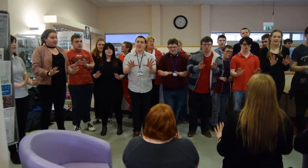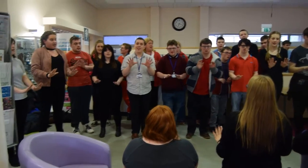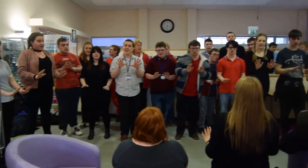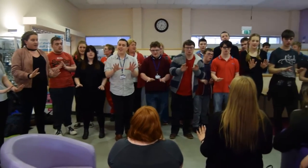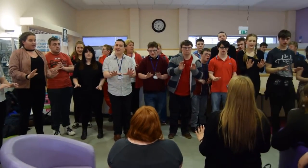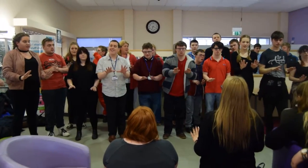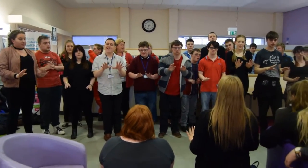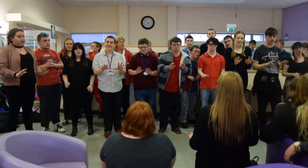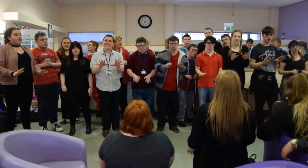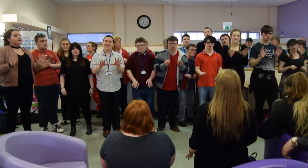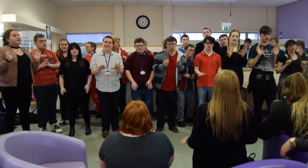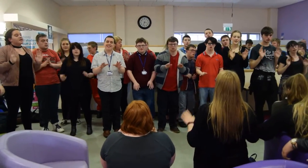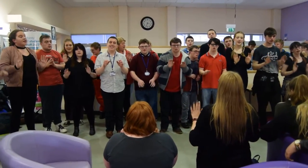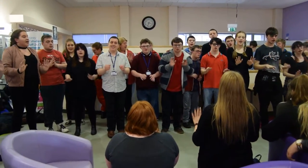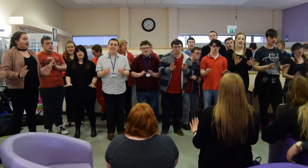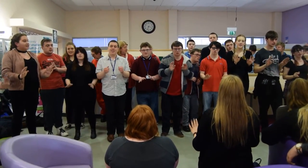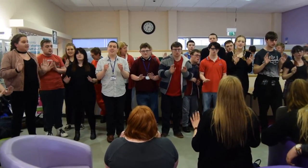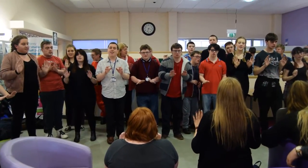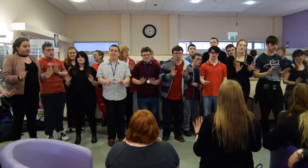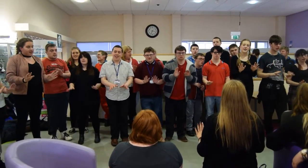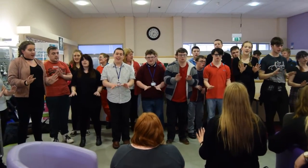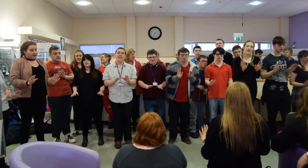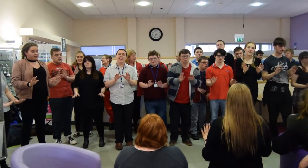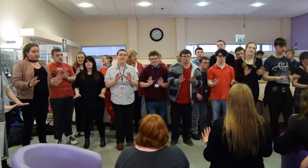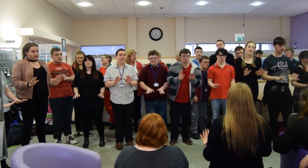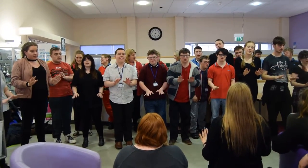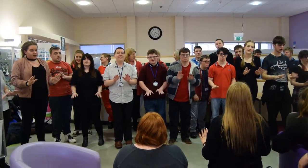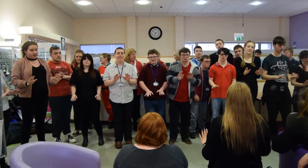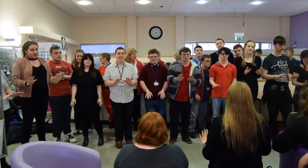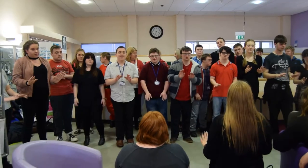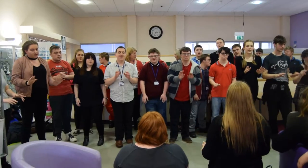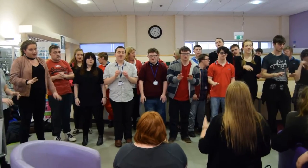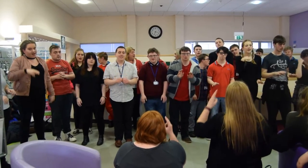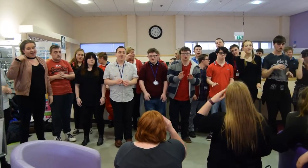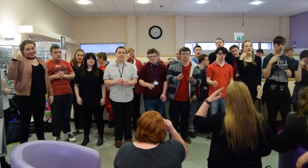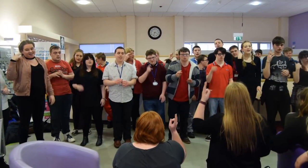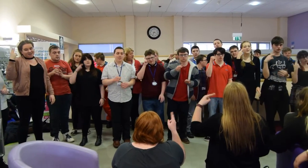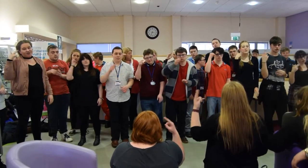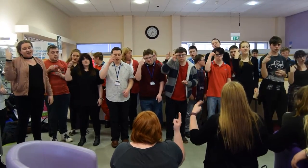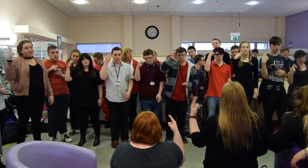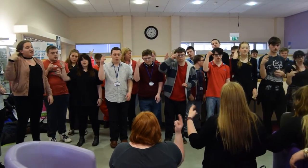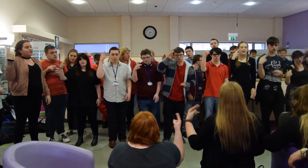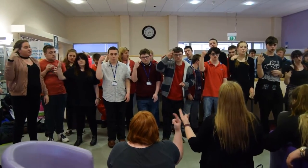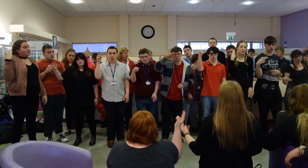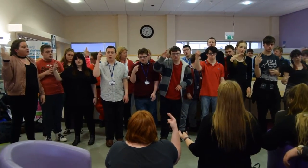still hesitating, any dream will do.